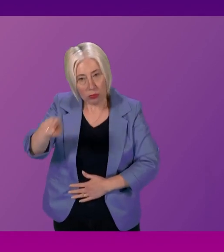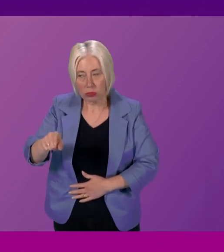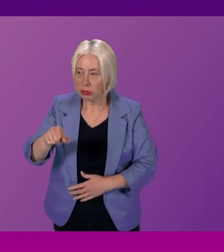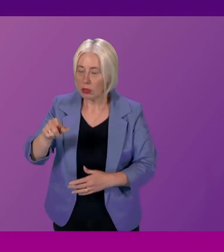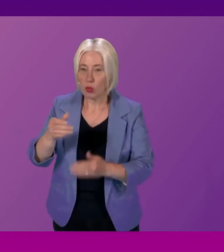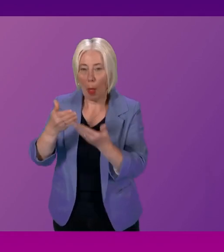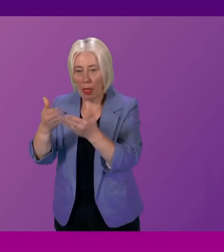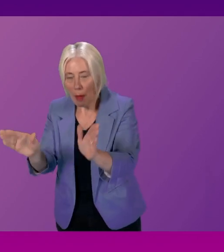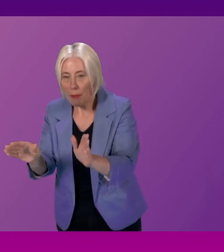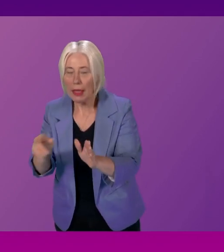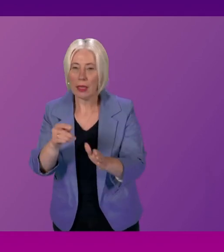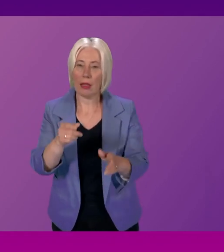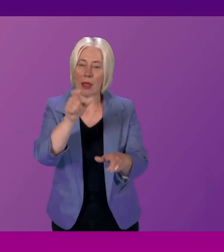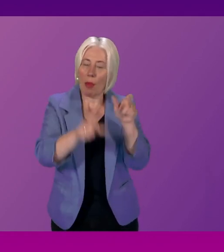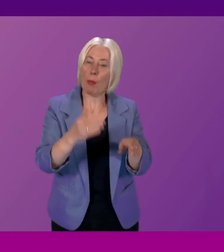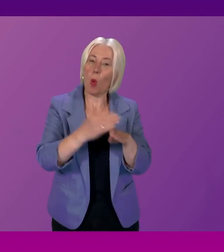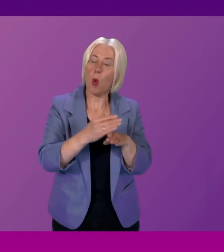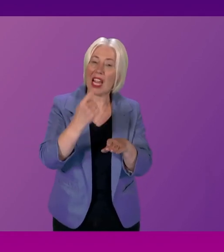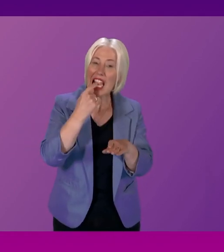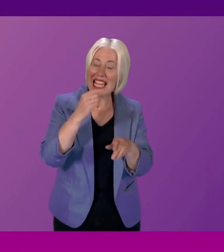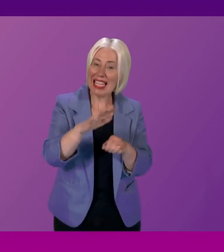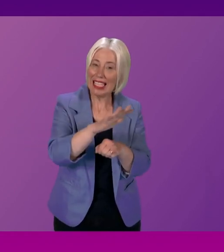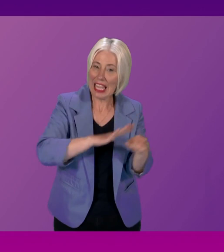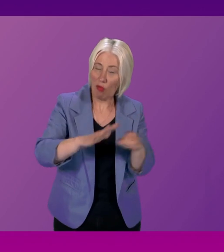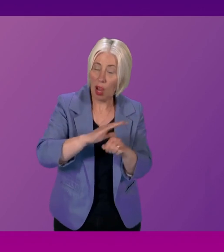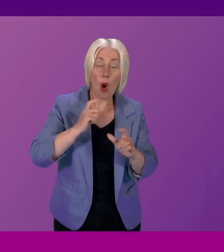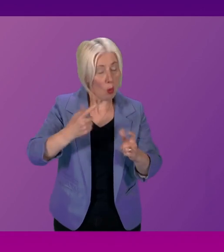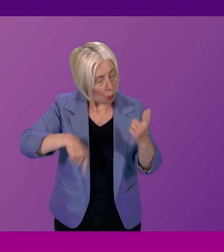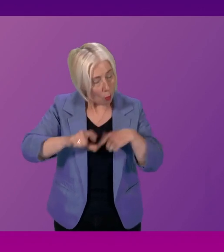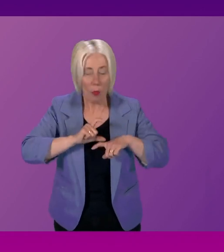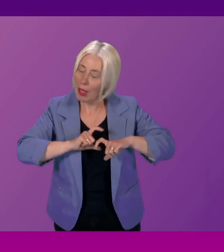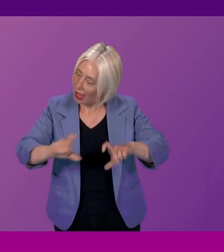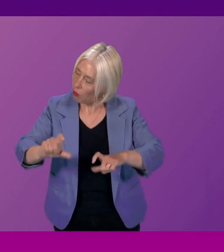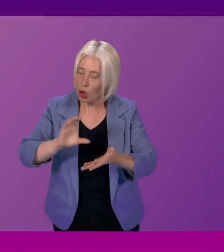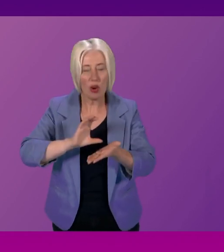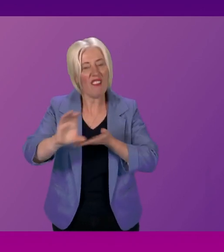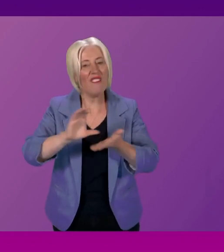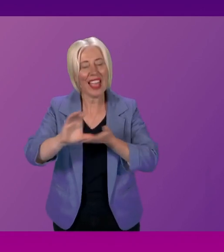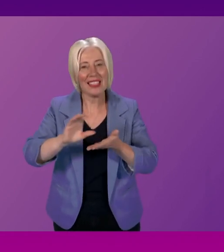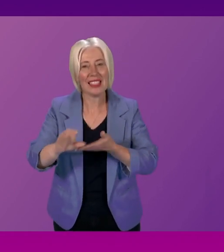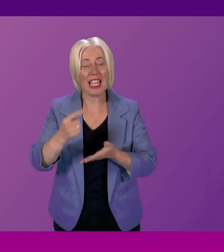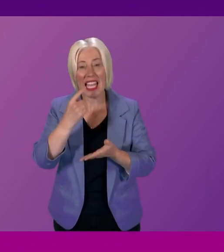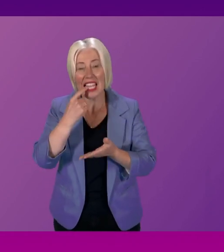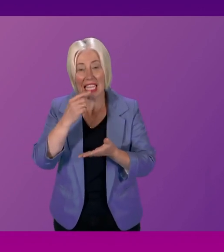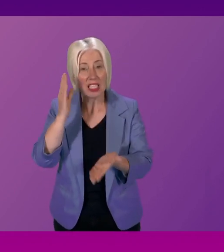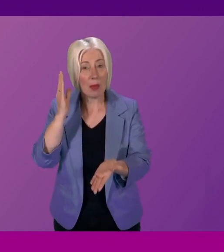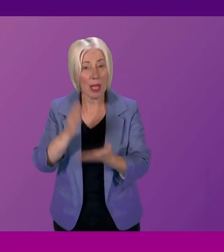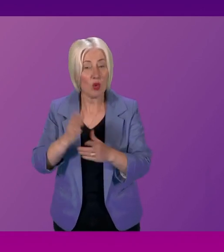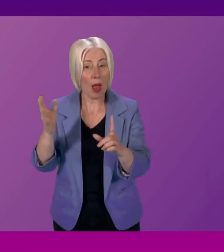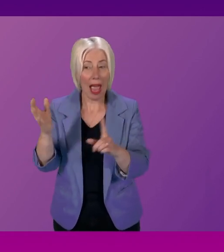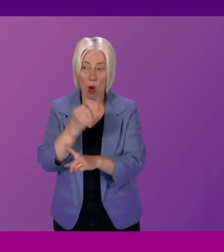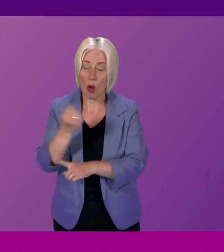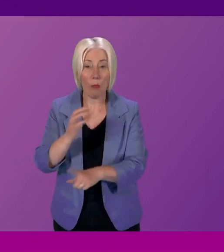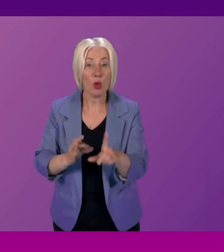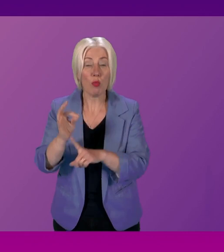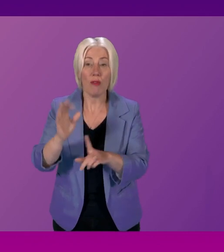dental sector right across Scotland, is that we'll continue to invest in dentistry in here in Scotland, so we can continue to improve outcomes for patients right